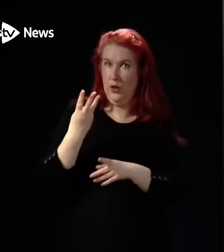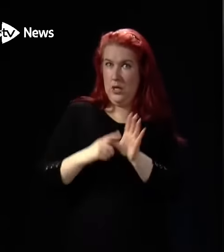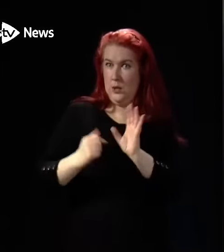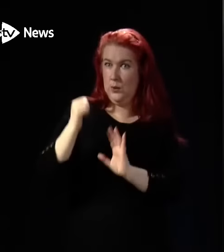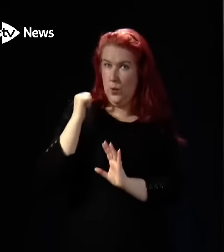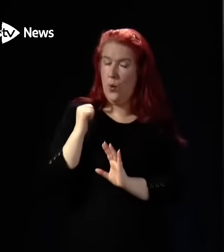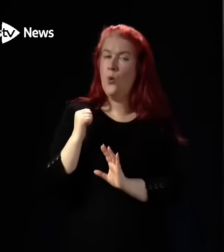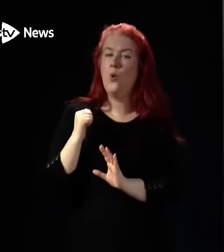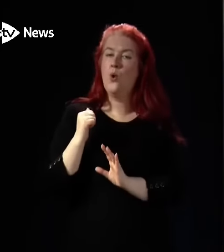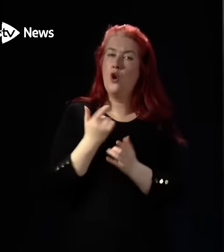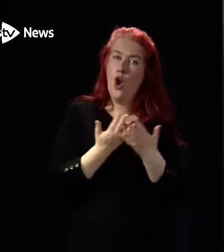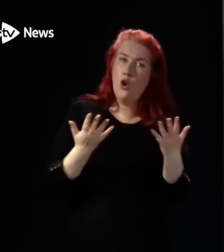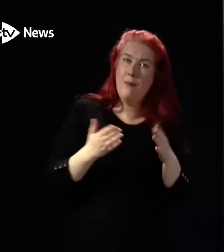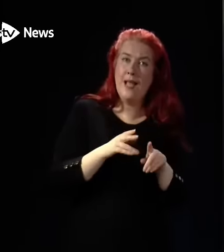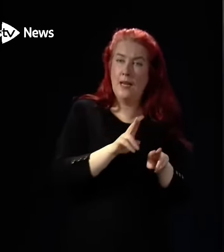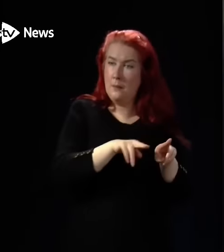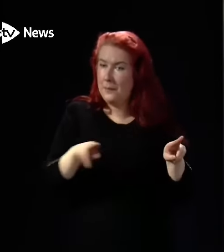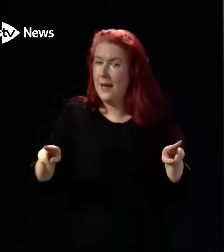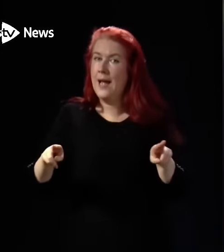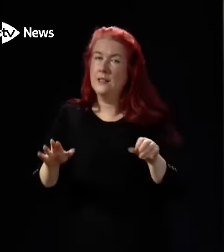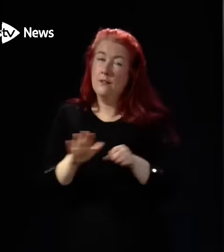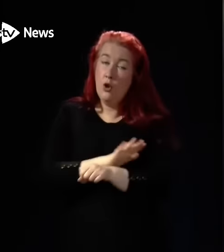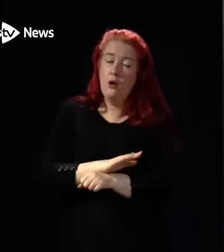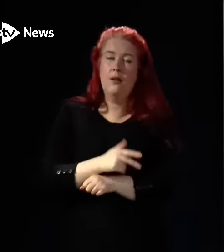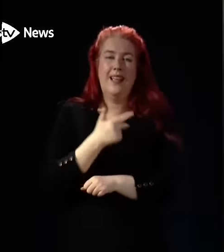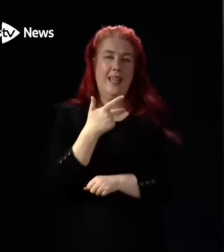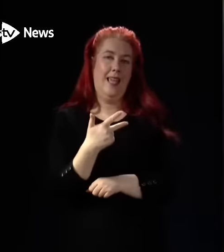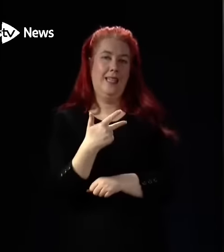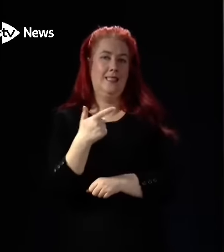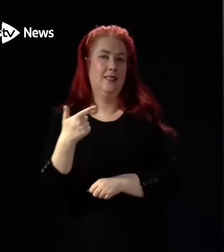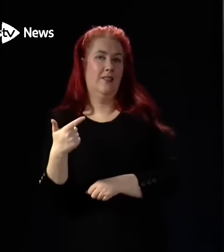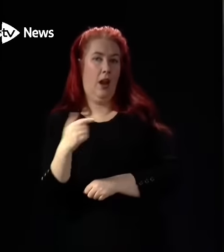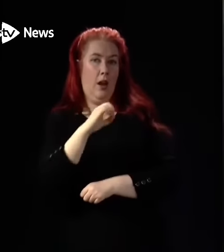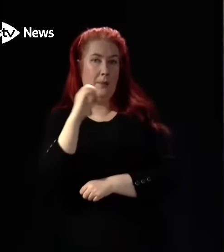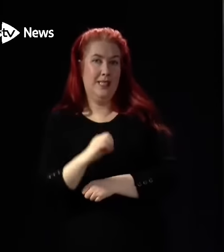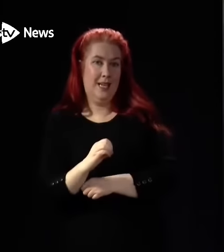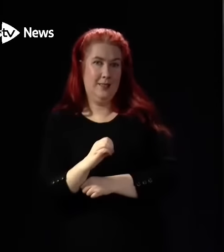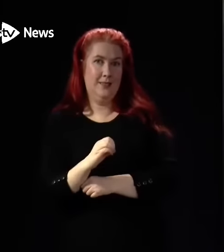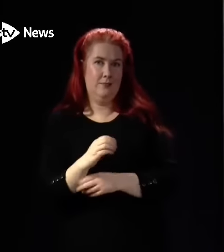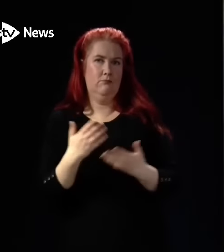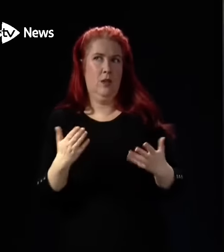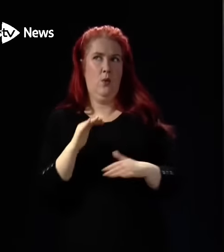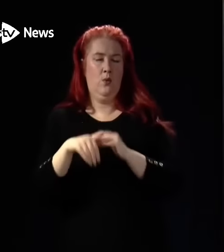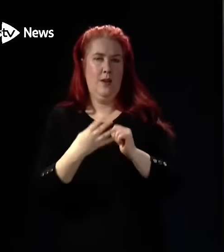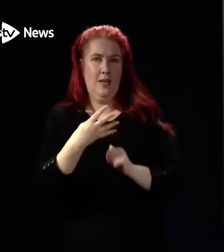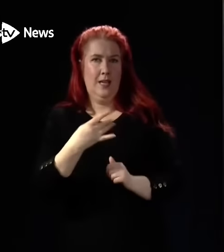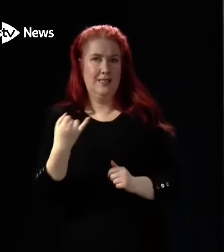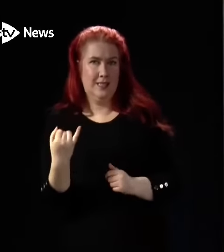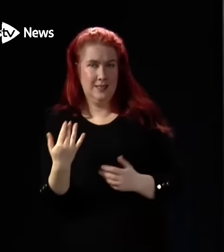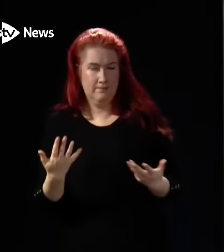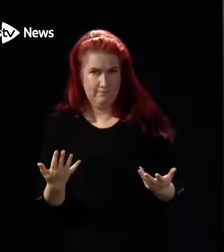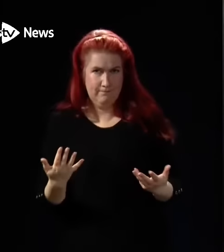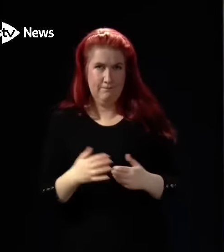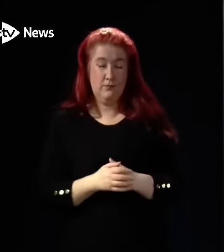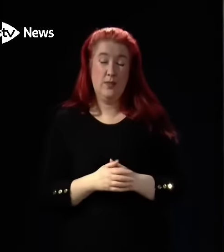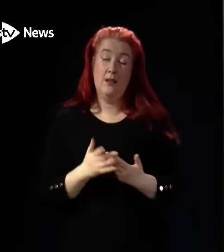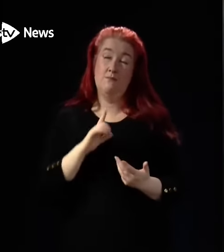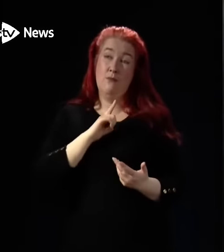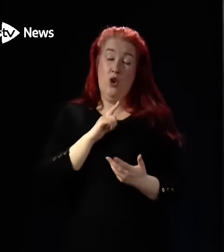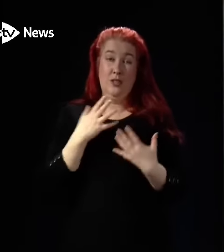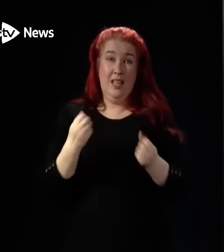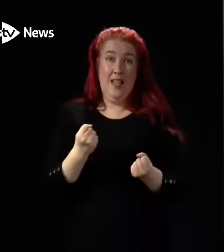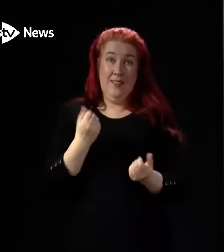occupancy was around 87%. Now that reflects three factors. First the sheer scale of demand